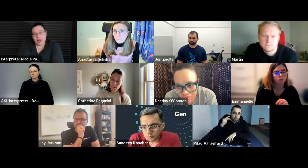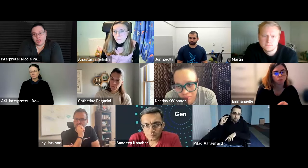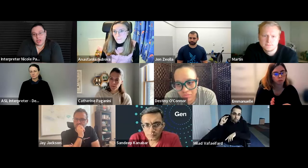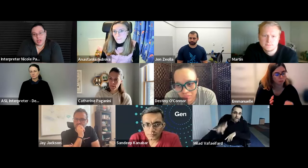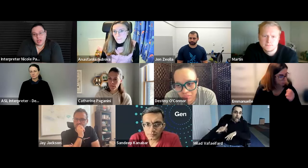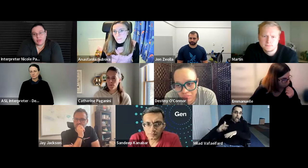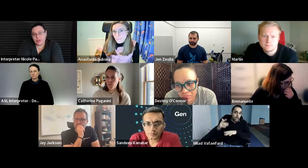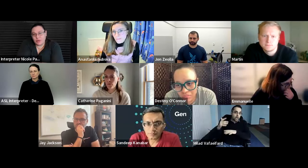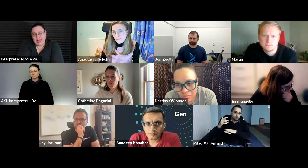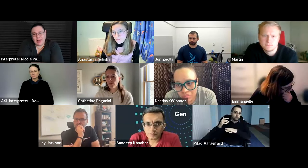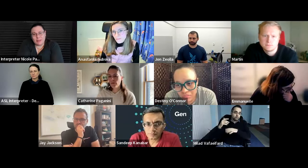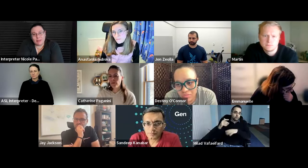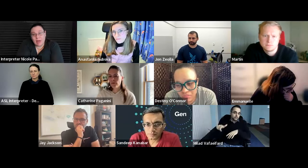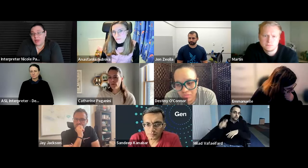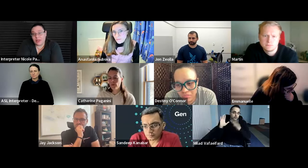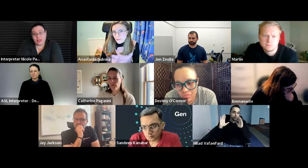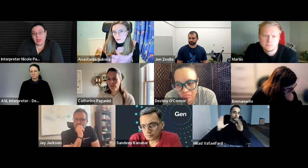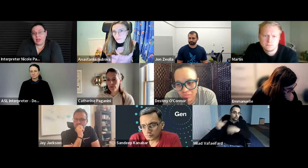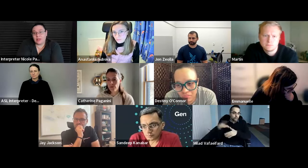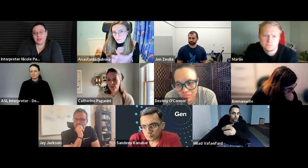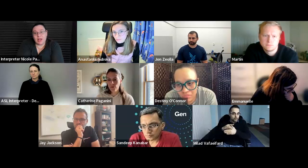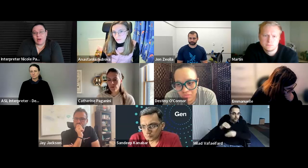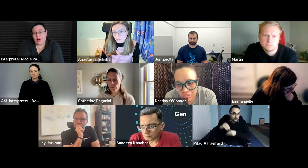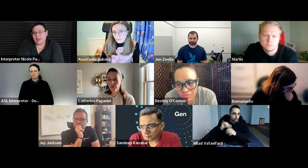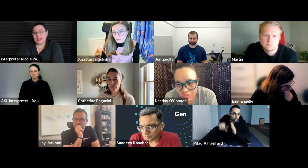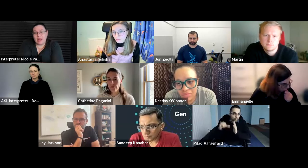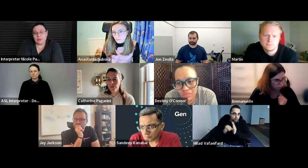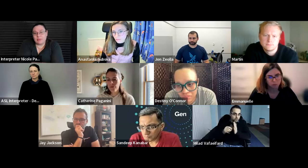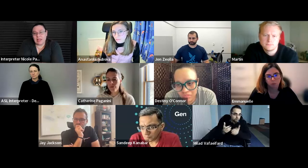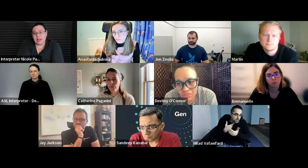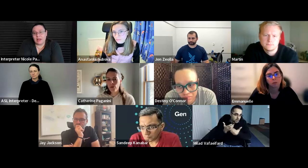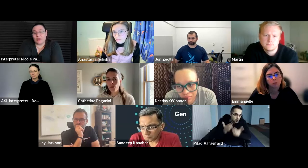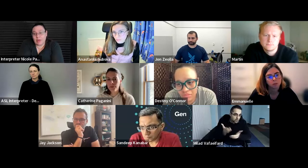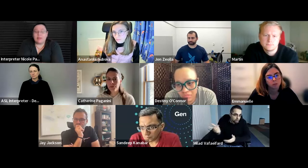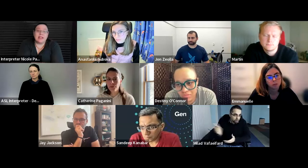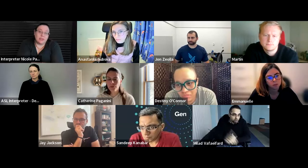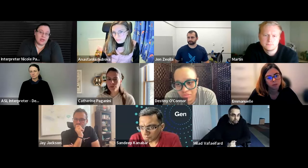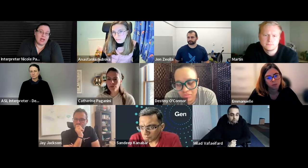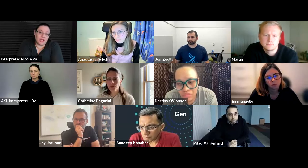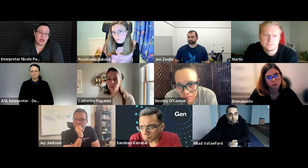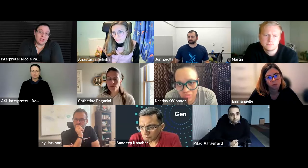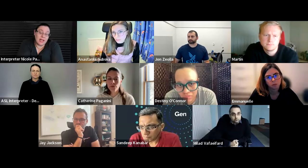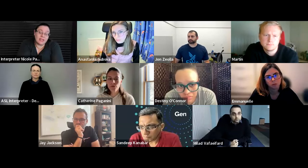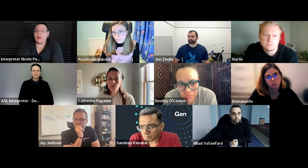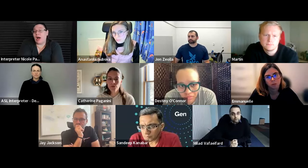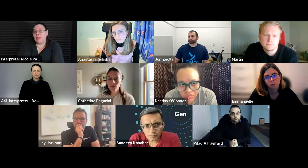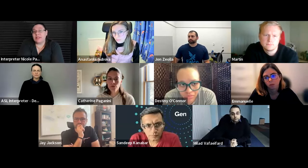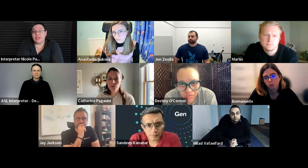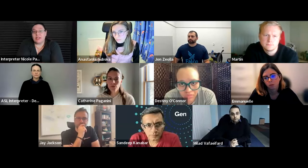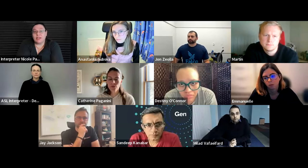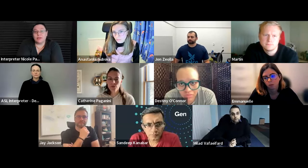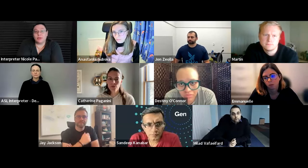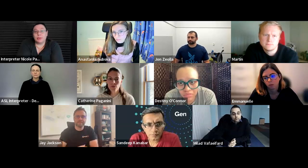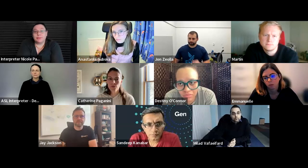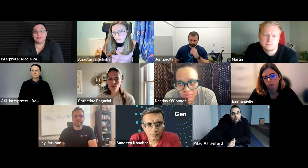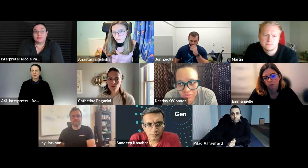watch youtube in a month so i think that would be a great place to put out the content so i